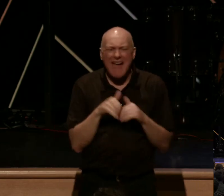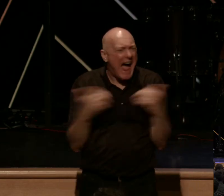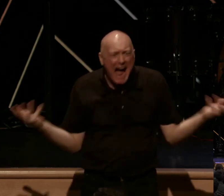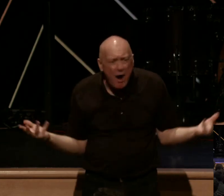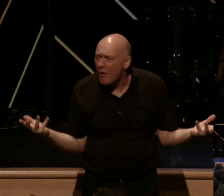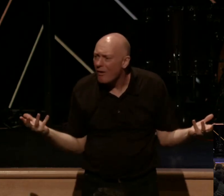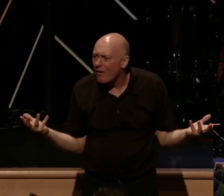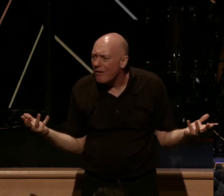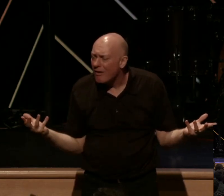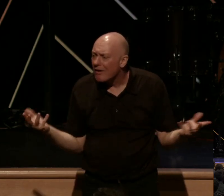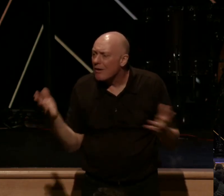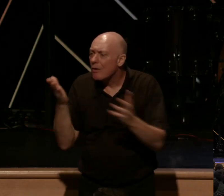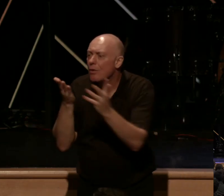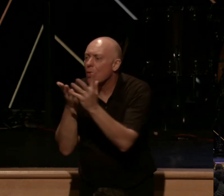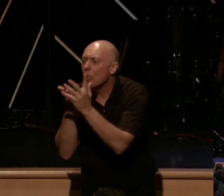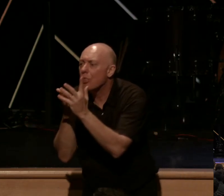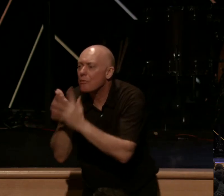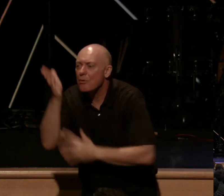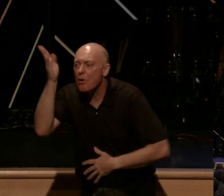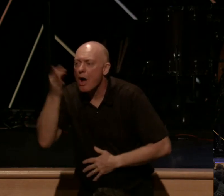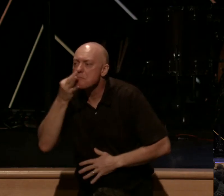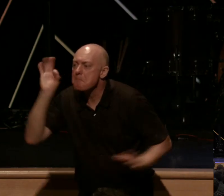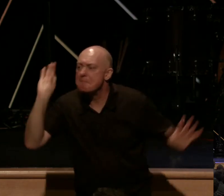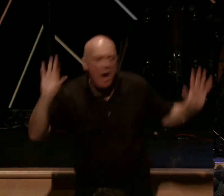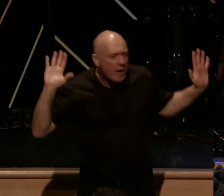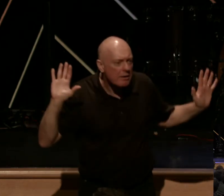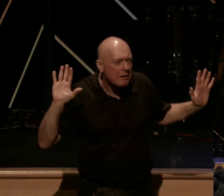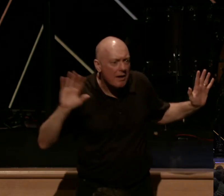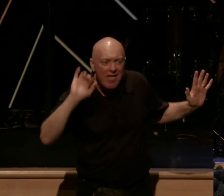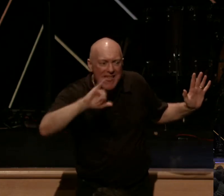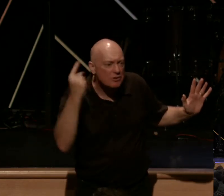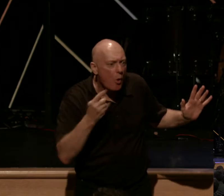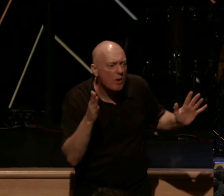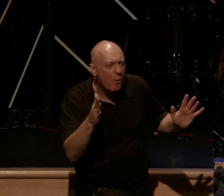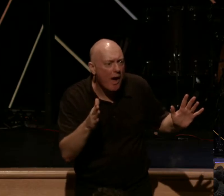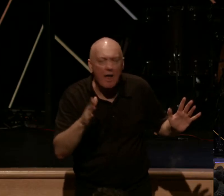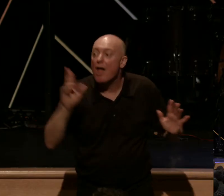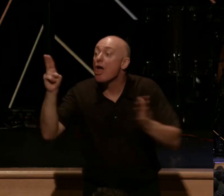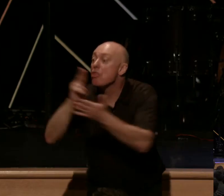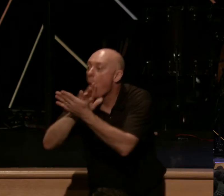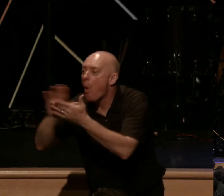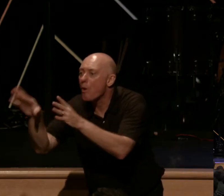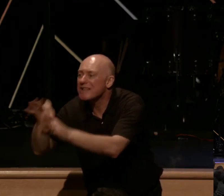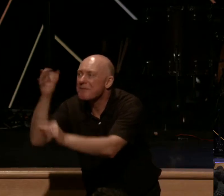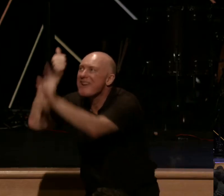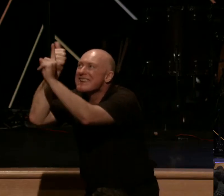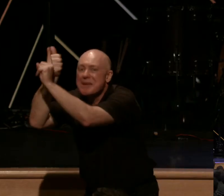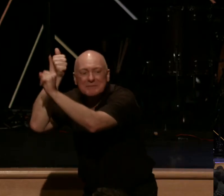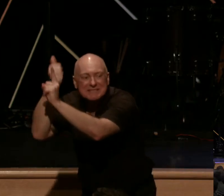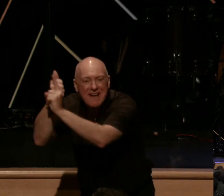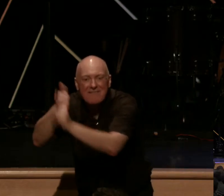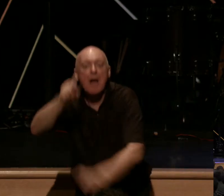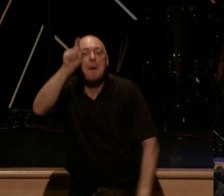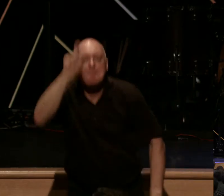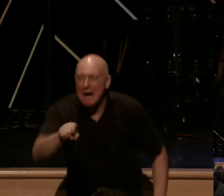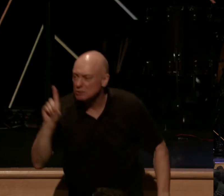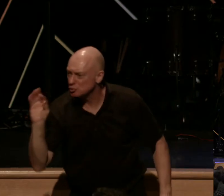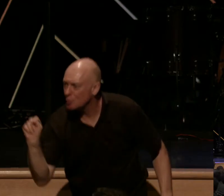supernaturally. Period. That's the only way. The Holy Spirit himself must do it. It must be done